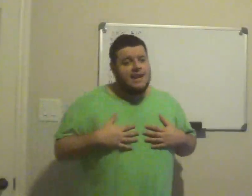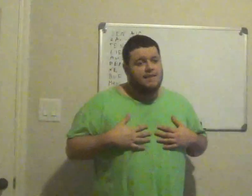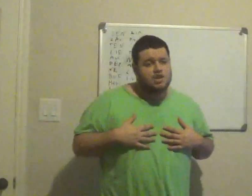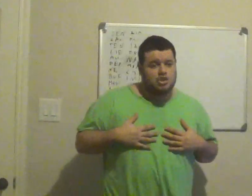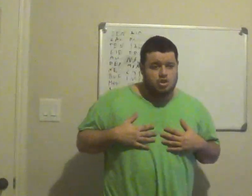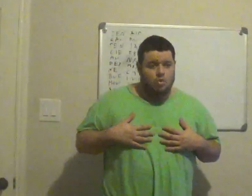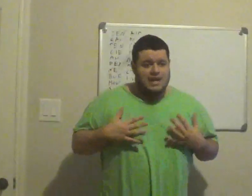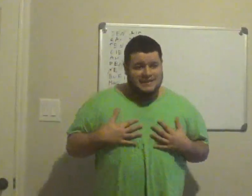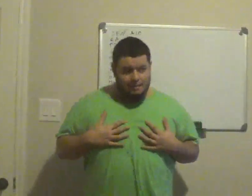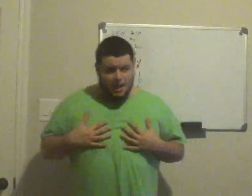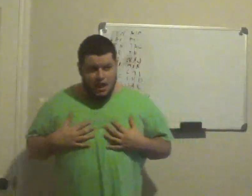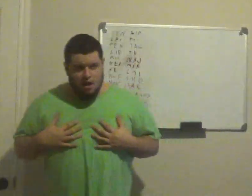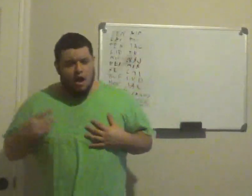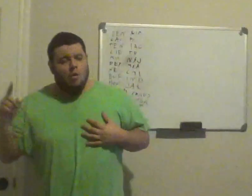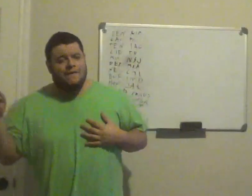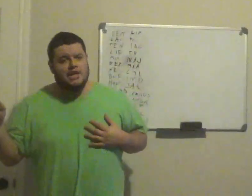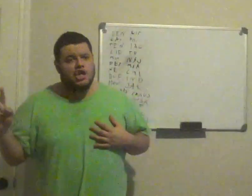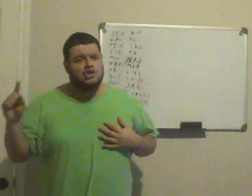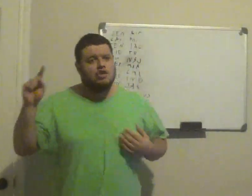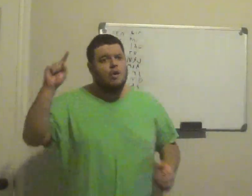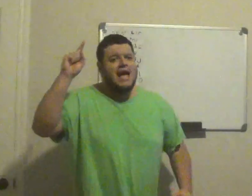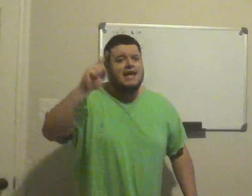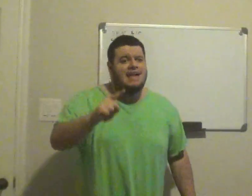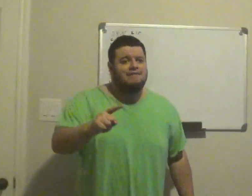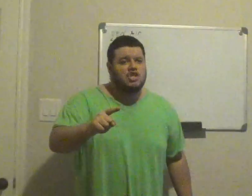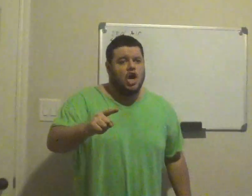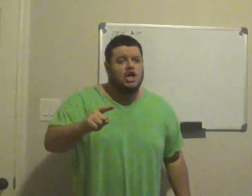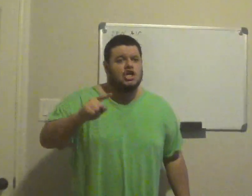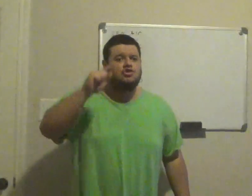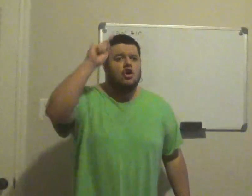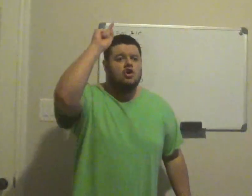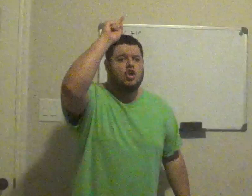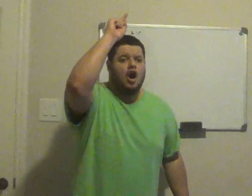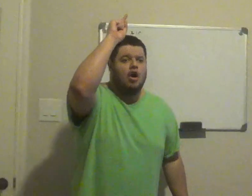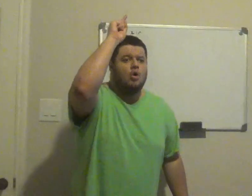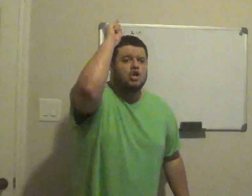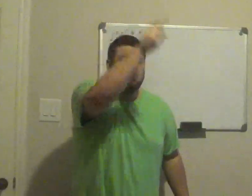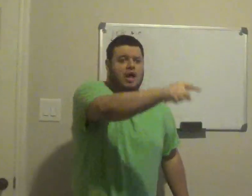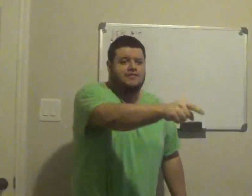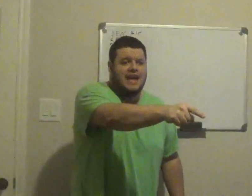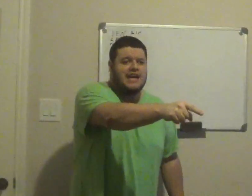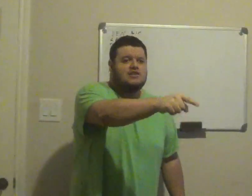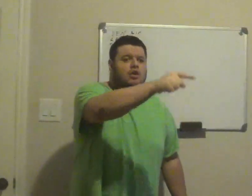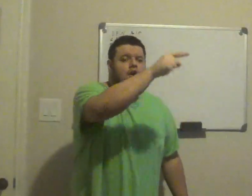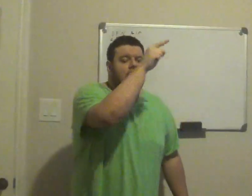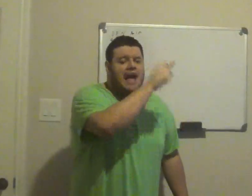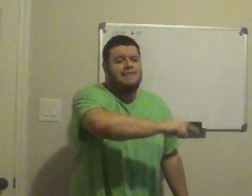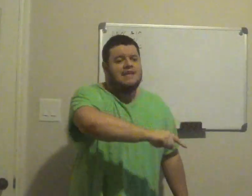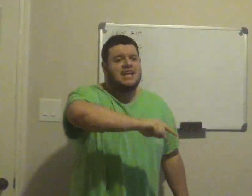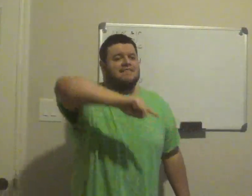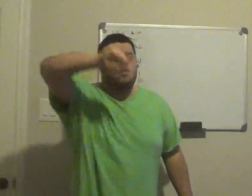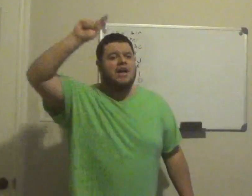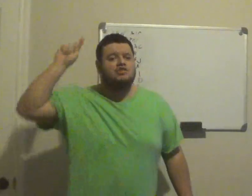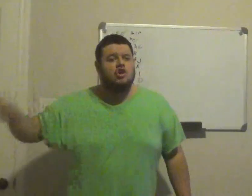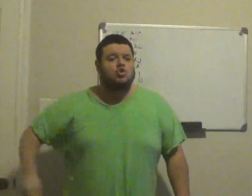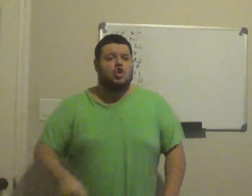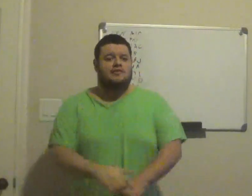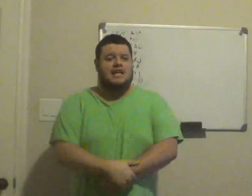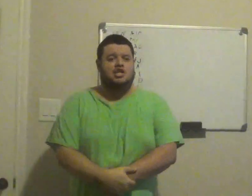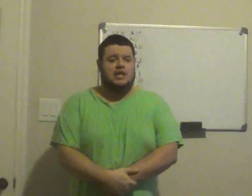NFL should do, tell me, what they should do, is have the Chargers, go to Las Vegas, and they should have the Raiders, go to Los Angeles,